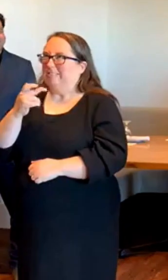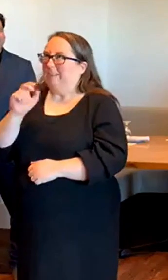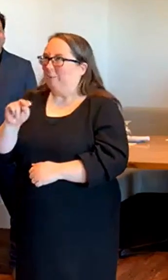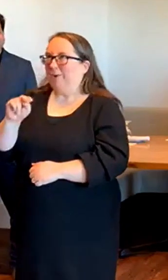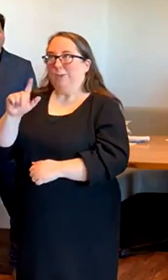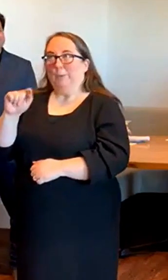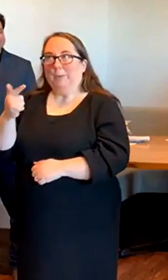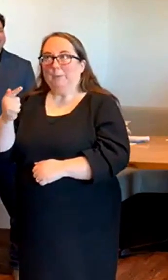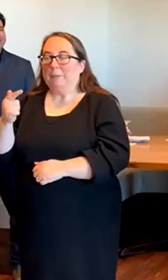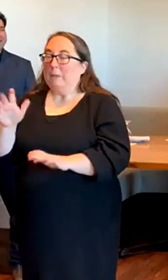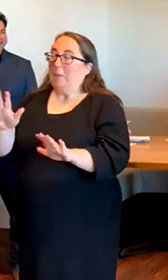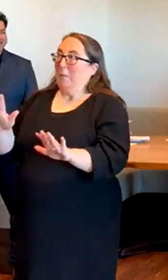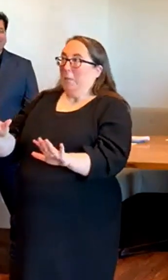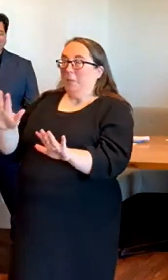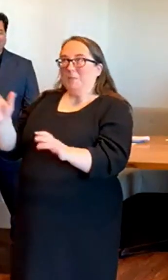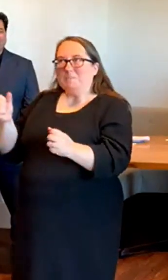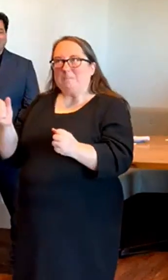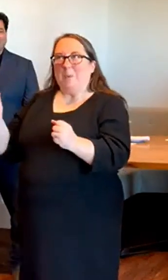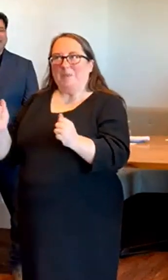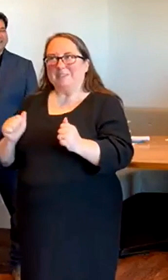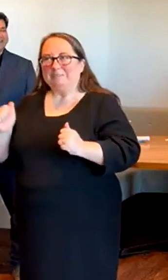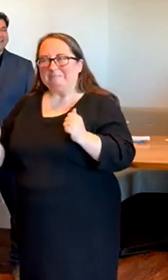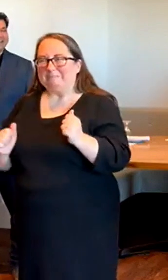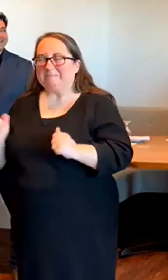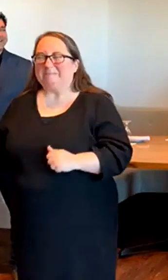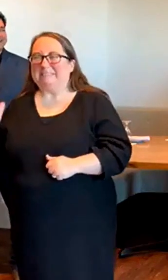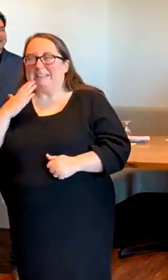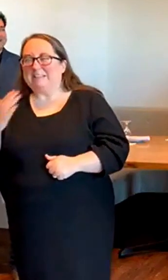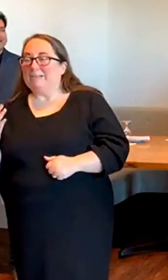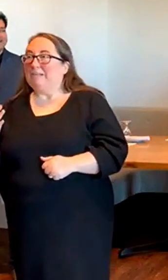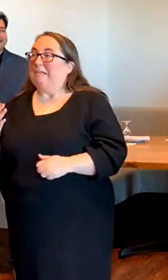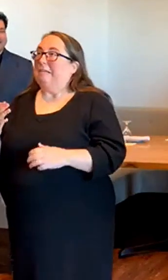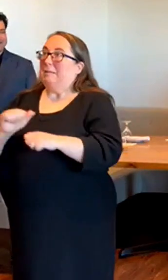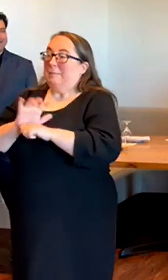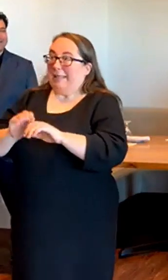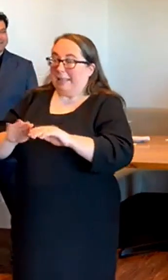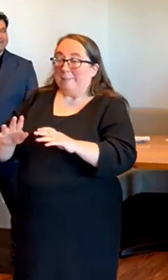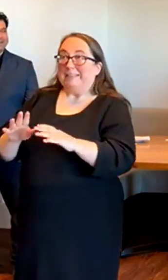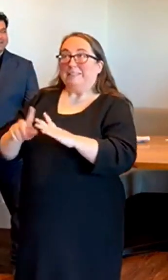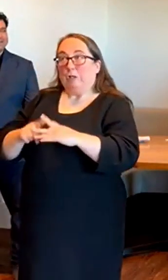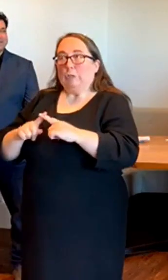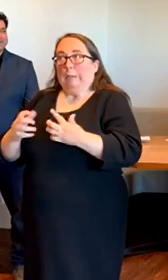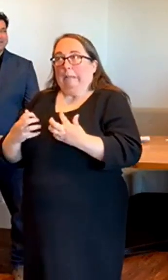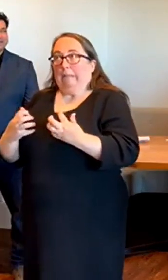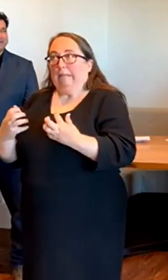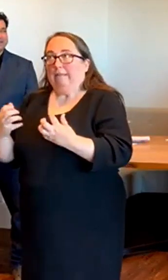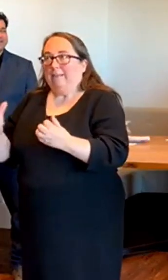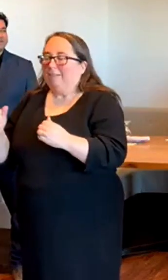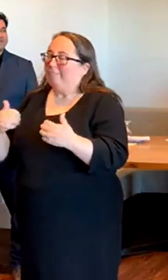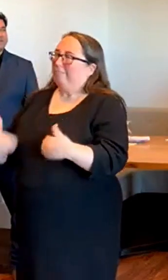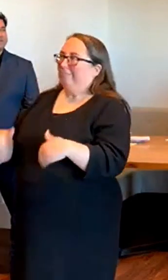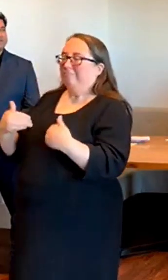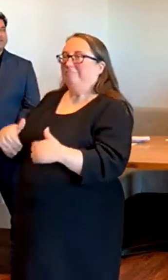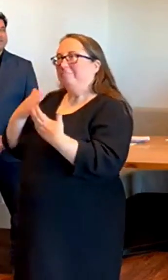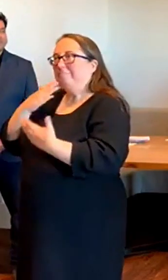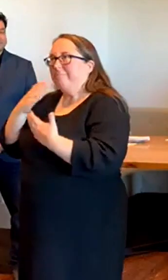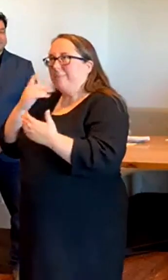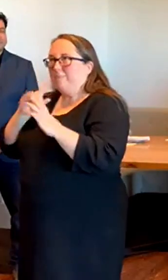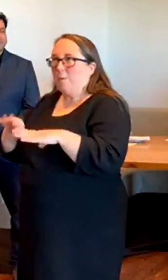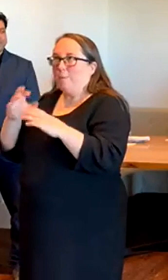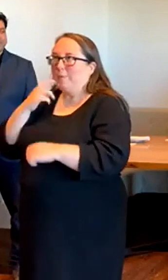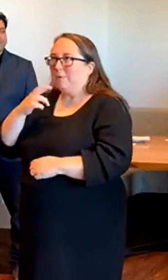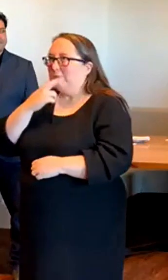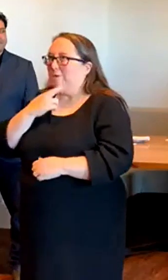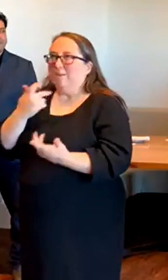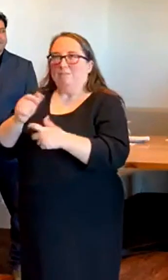was a bold move, coming right out of the pandemic and recovering. The jobs in leisure and hospitality